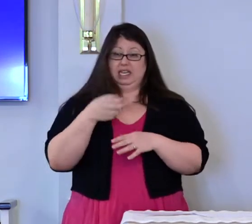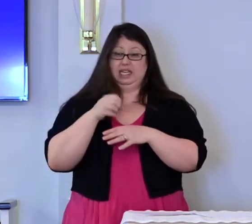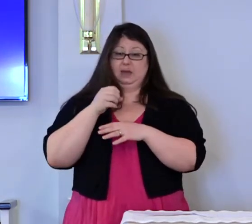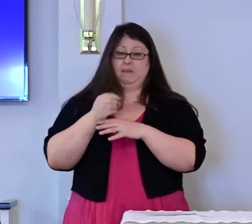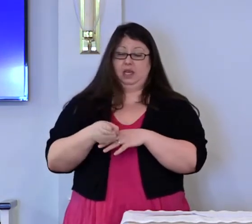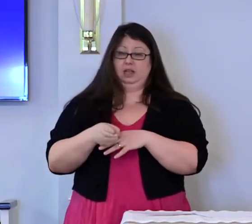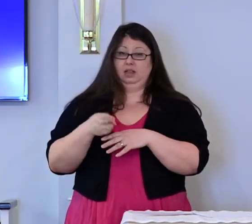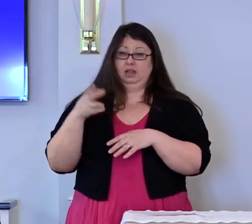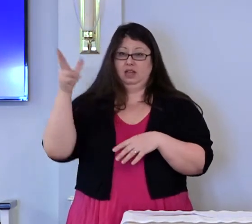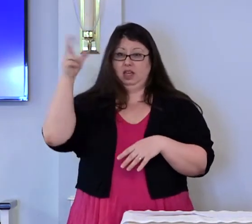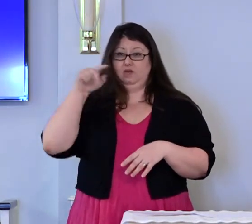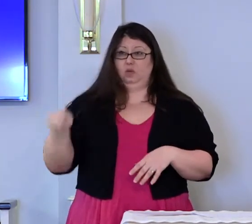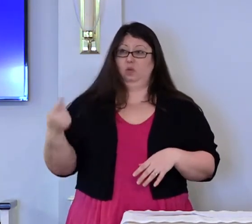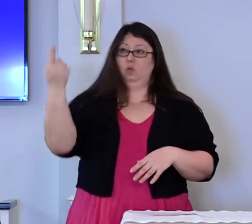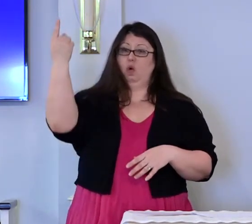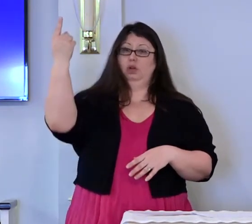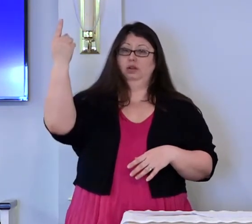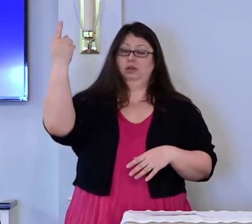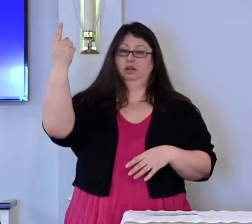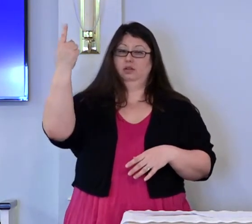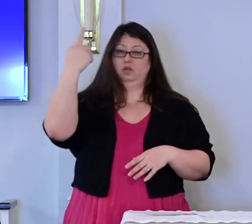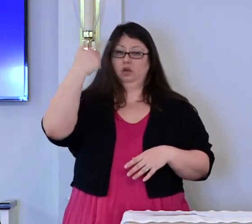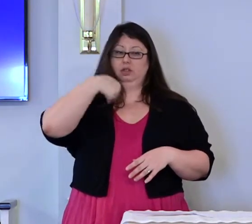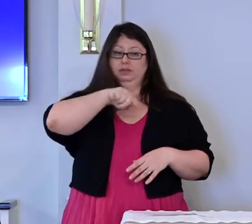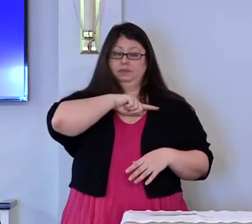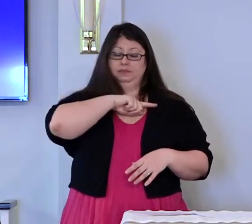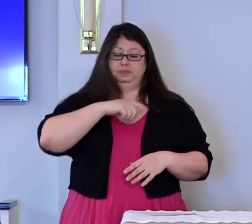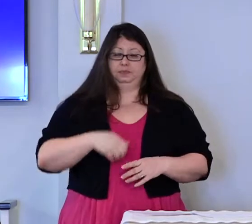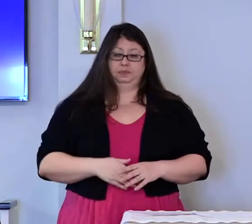evil one on our behalf.